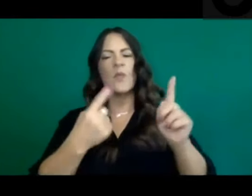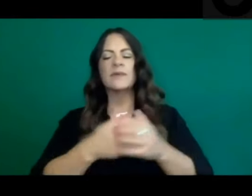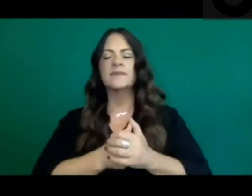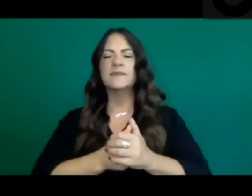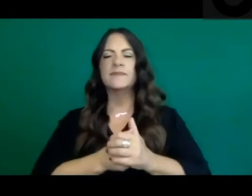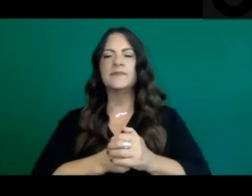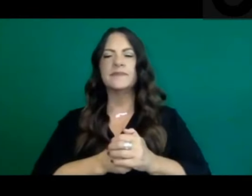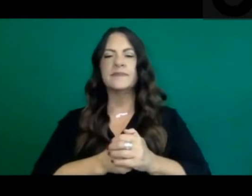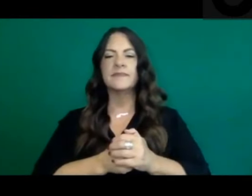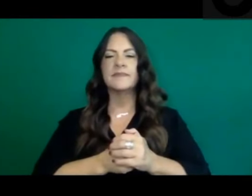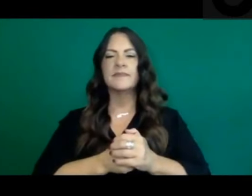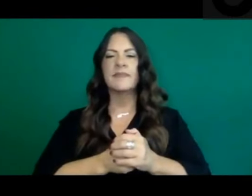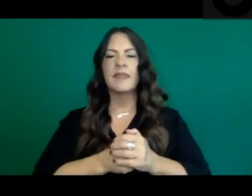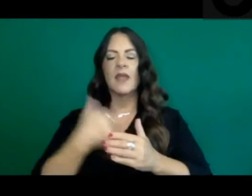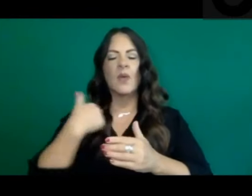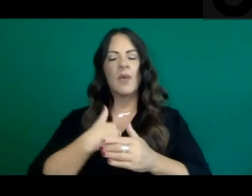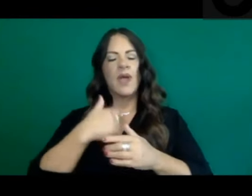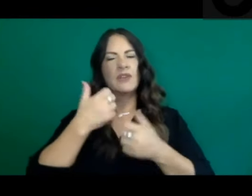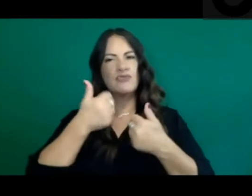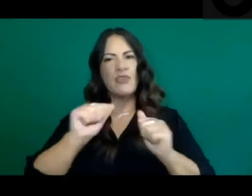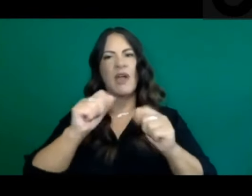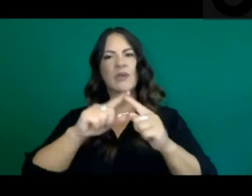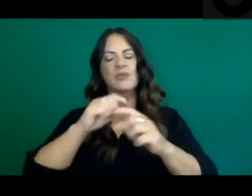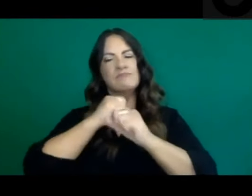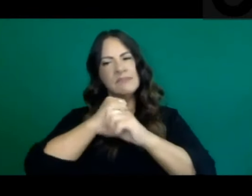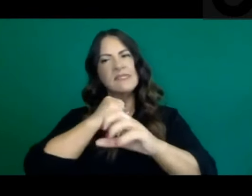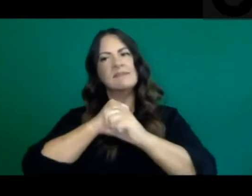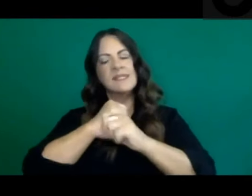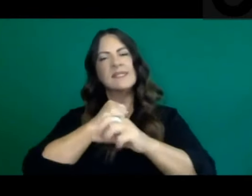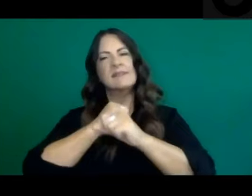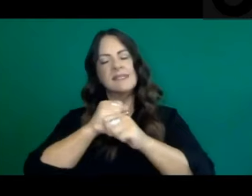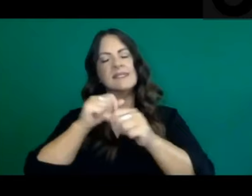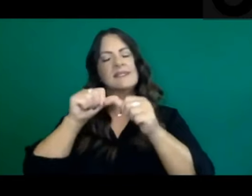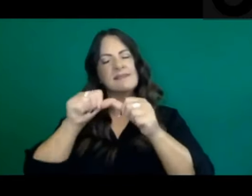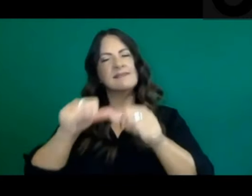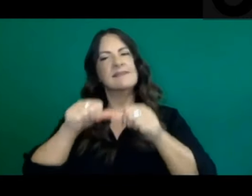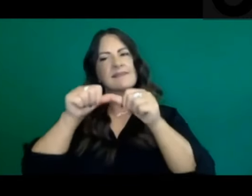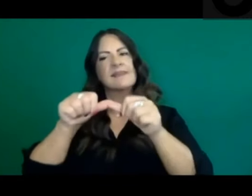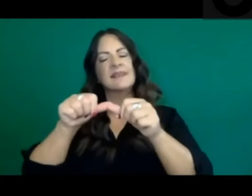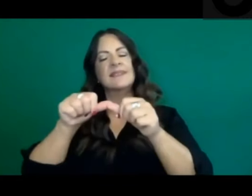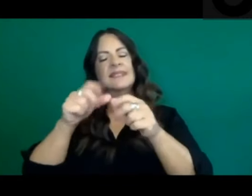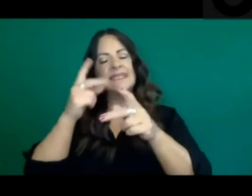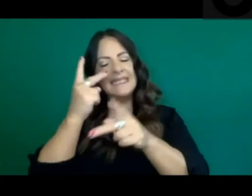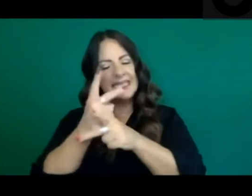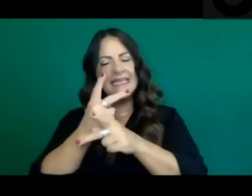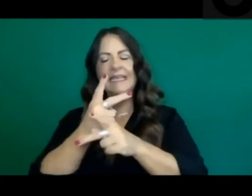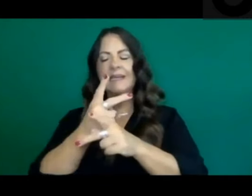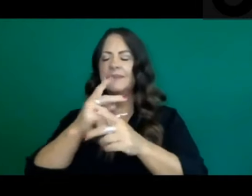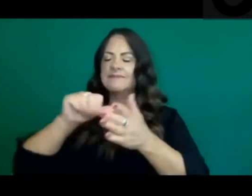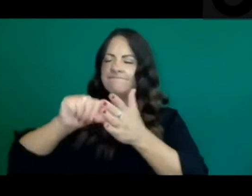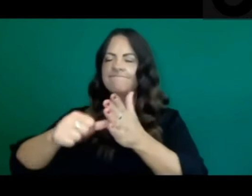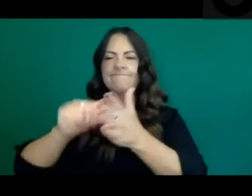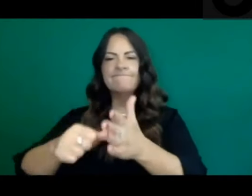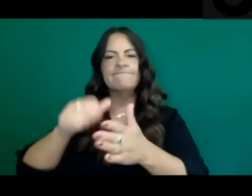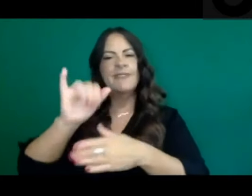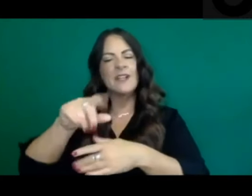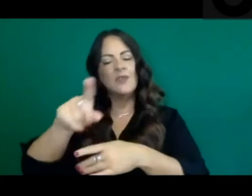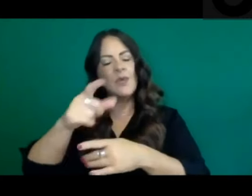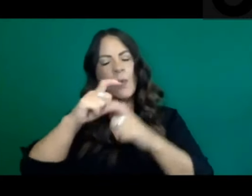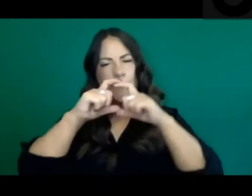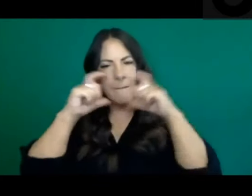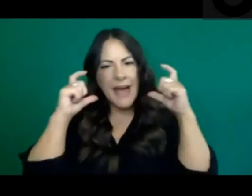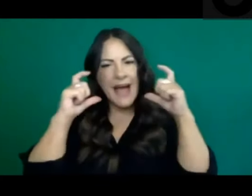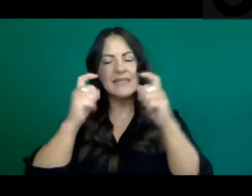doubling down on the message, those protective measures about the wear your mask, physically distance, watch your hands,